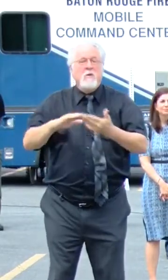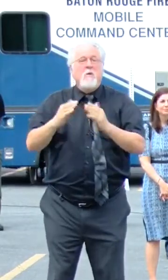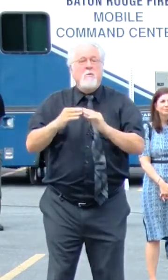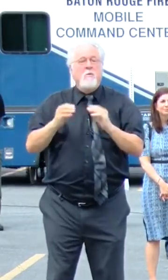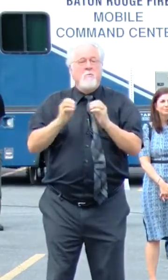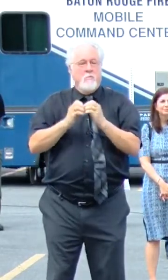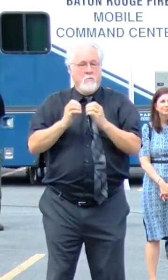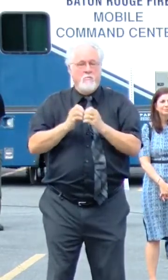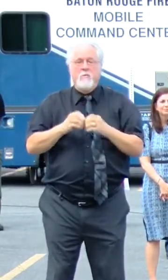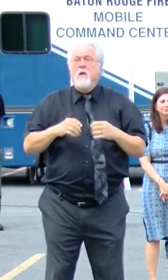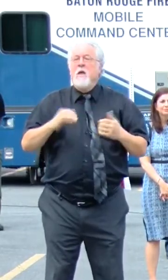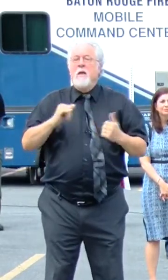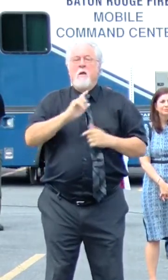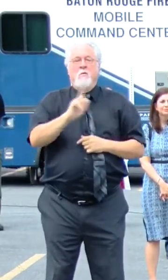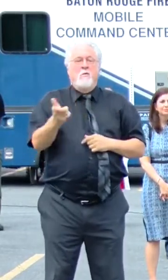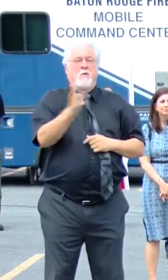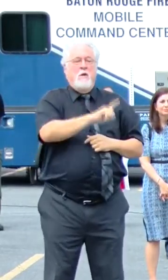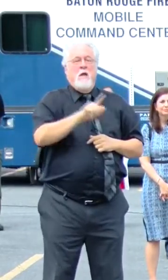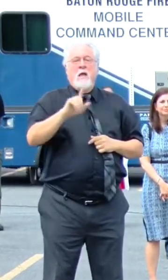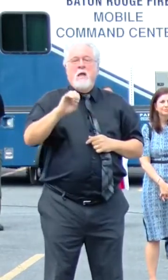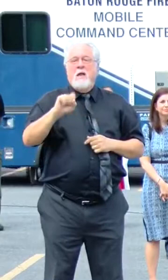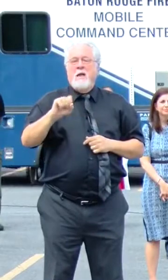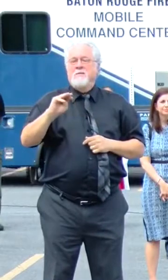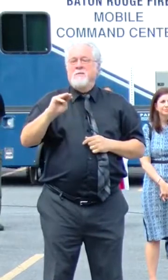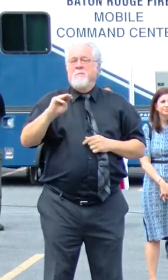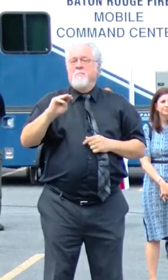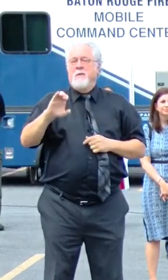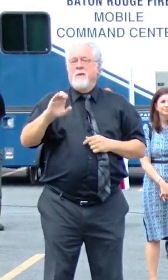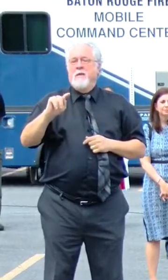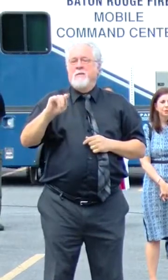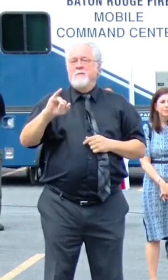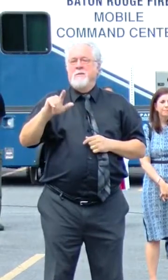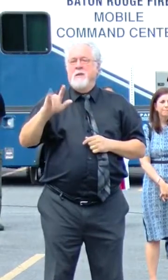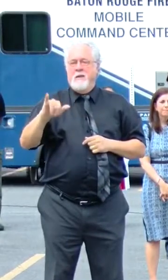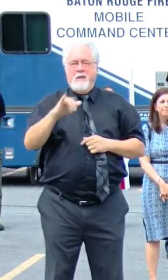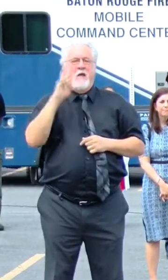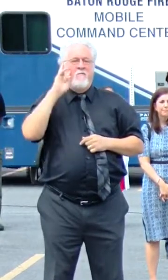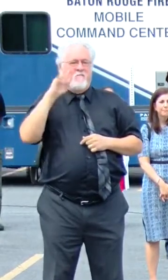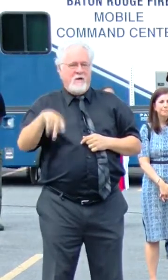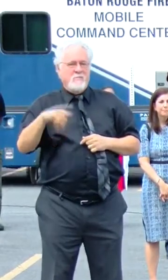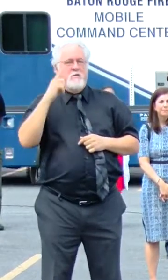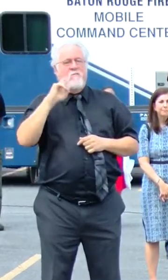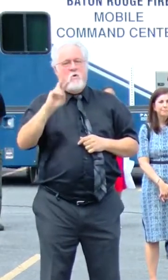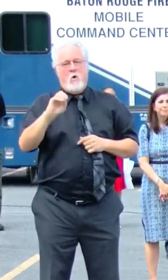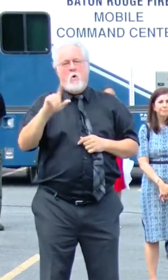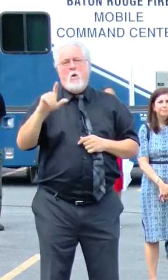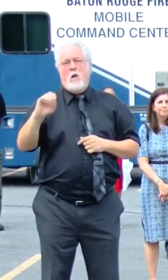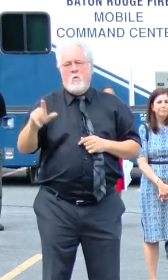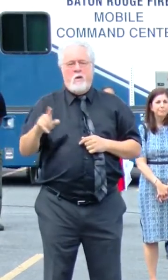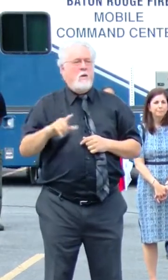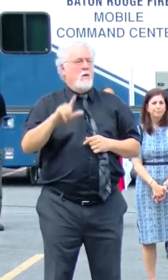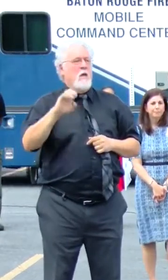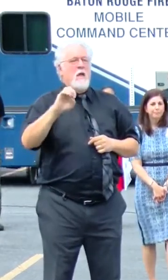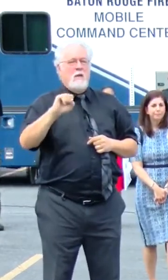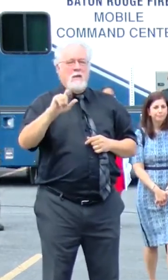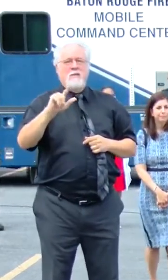going to turn it over to Leslie Tilley, is the Vice President of Operations for Our Lady of the Lake. Leslie.